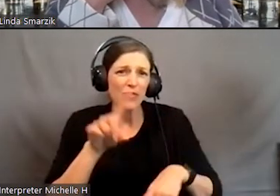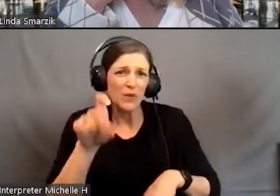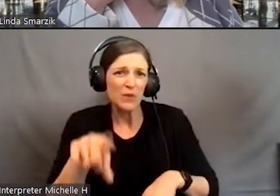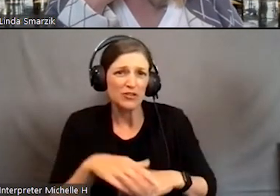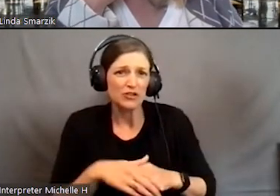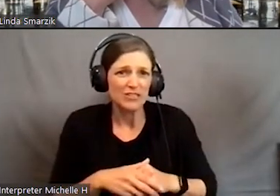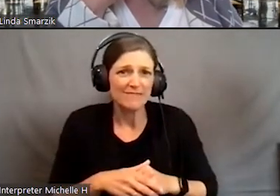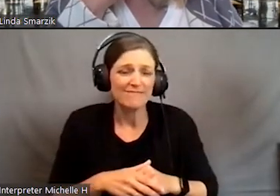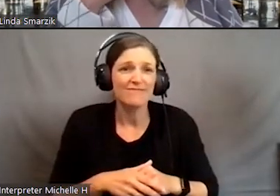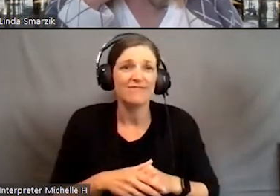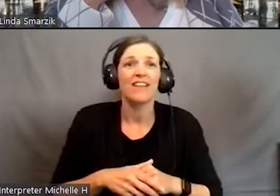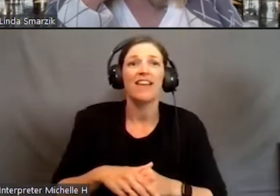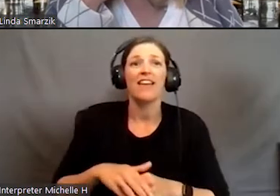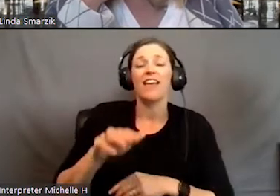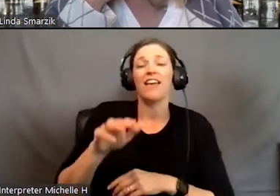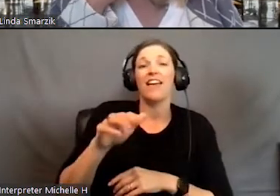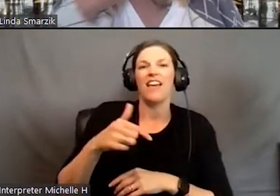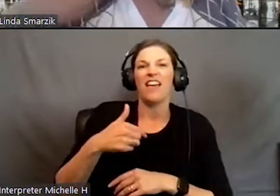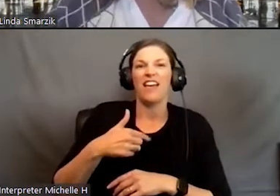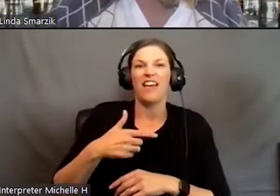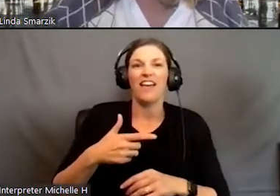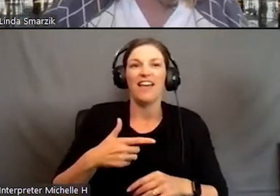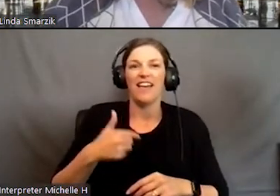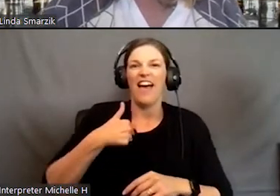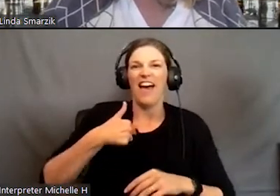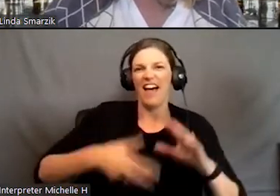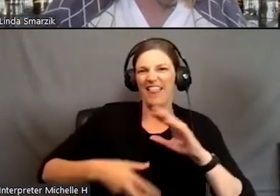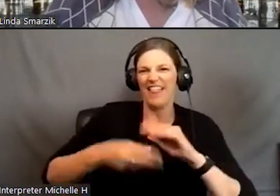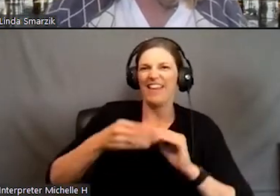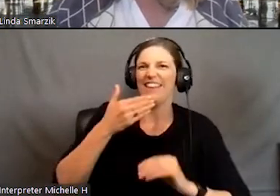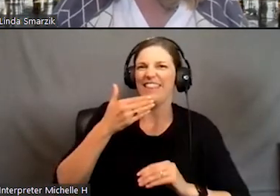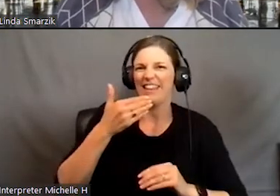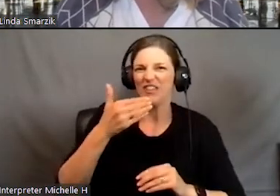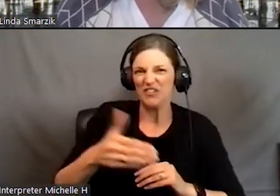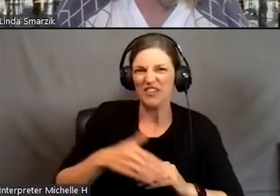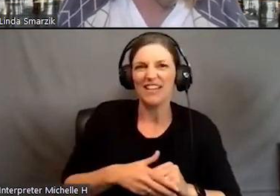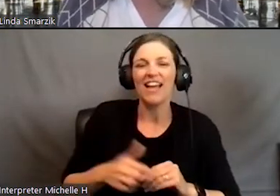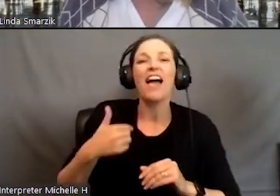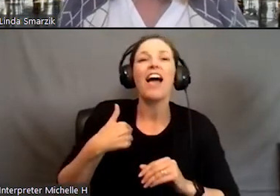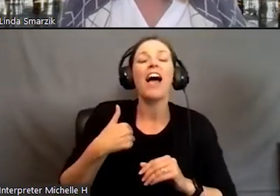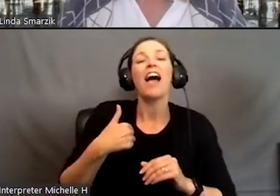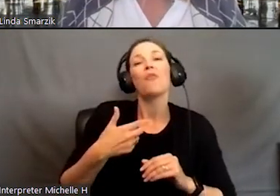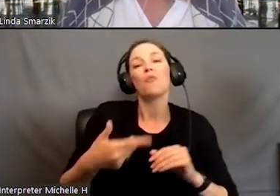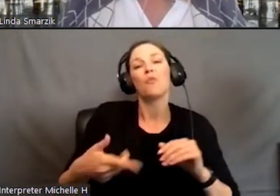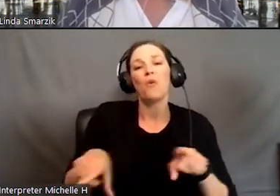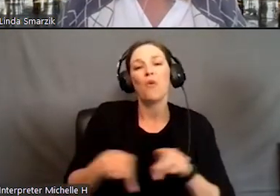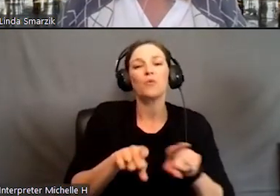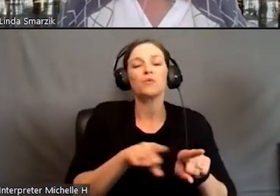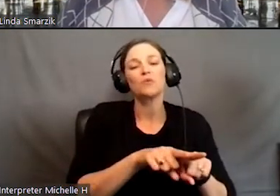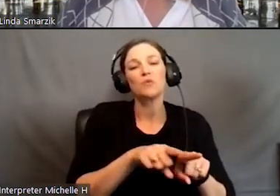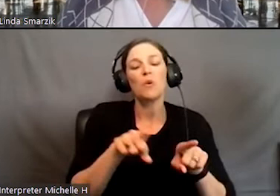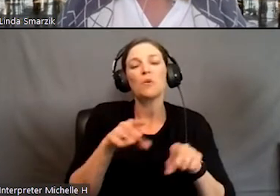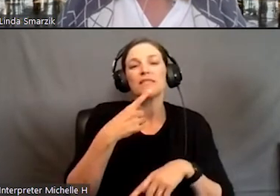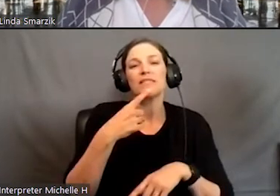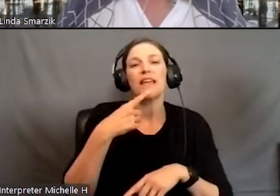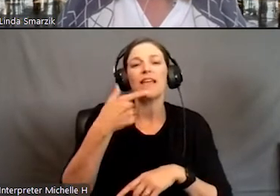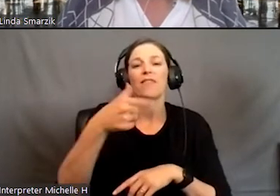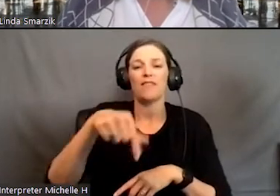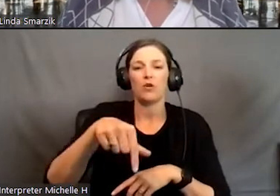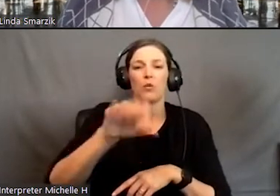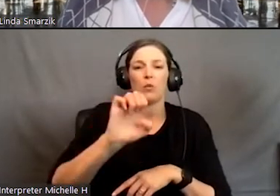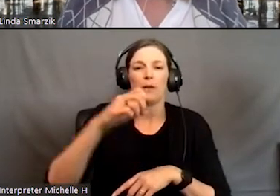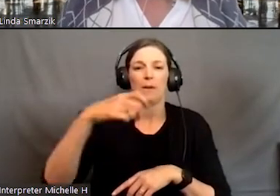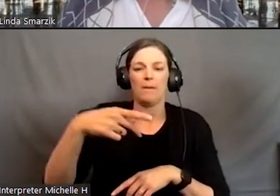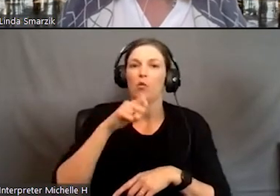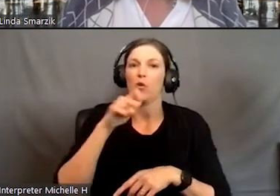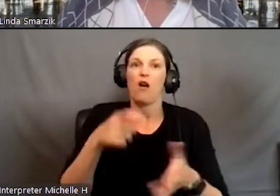And Misty, I would just say that, you know, the QEP, we're not required